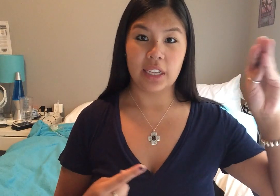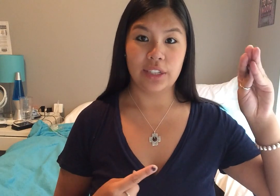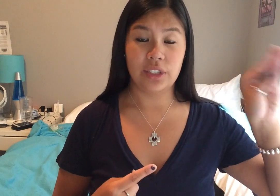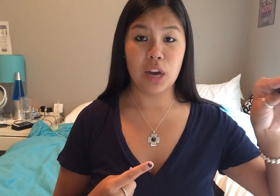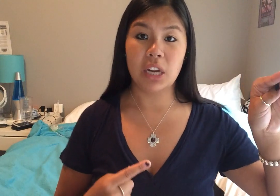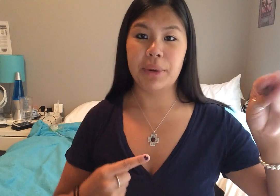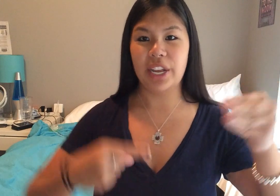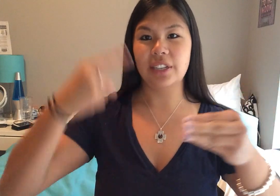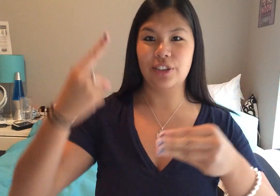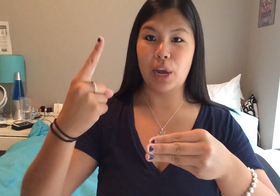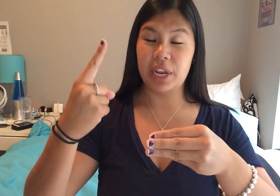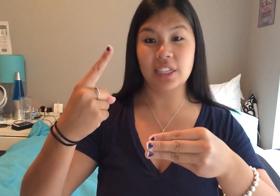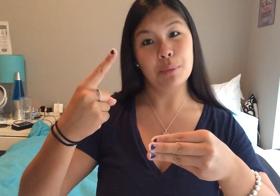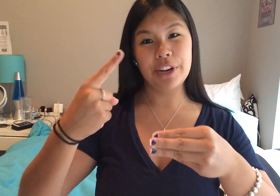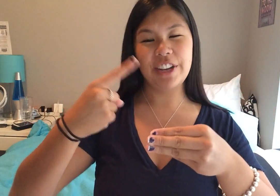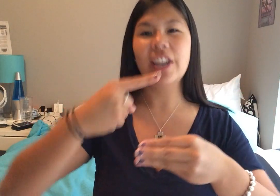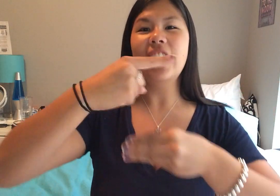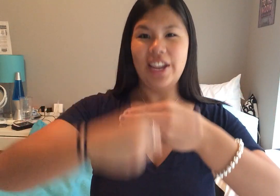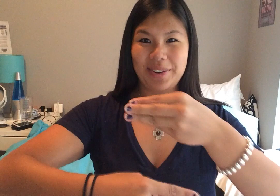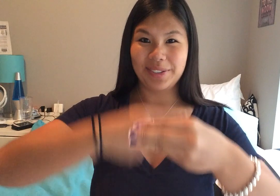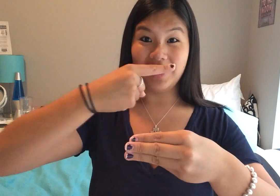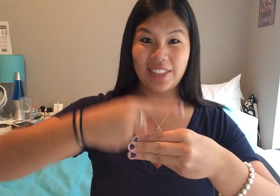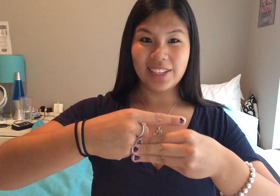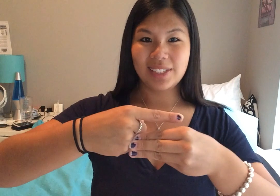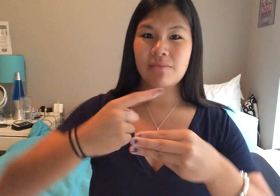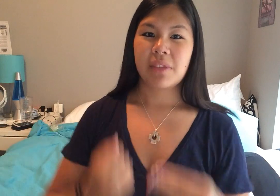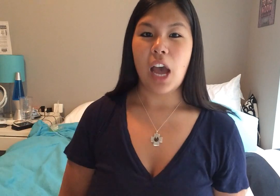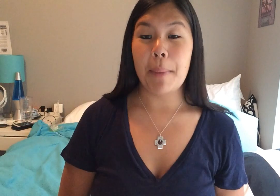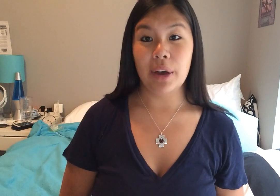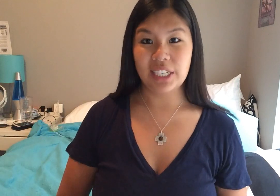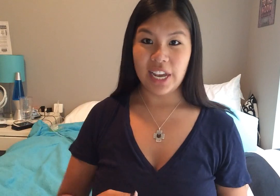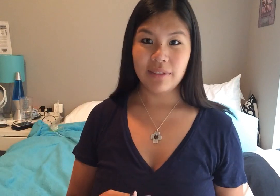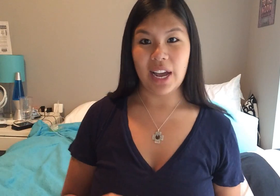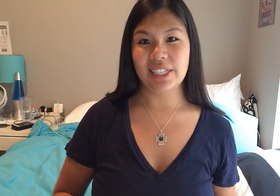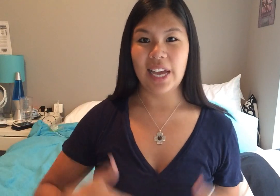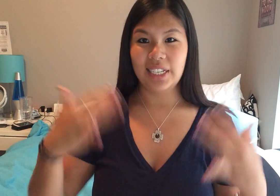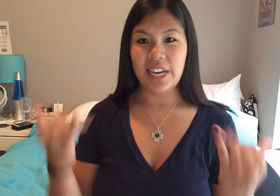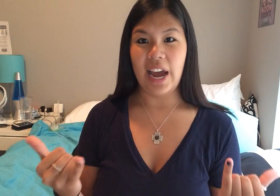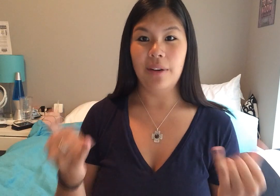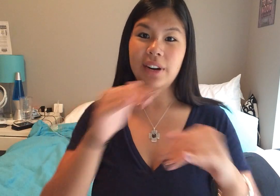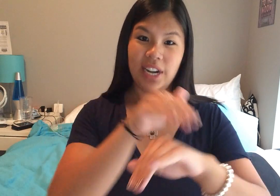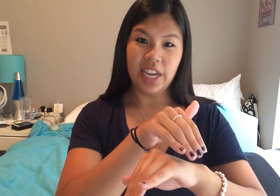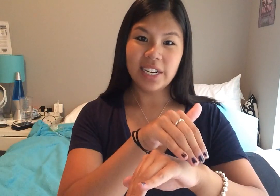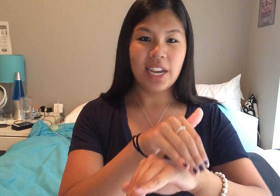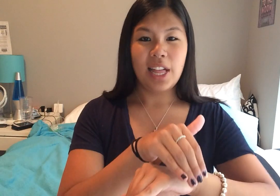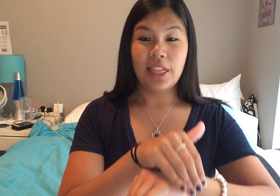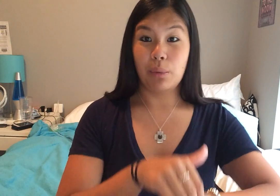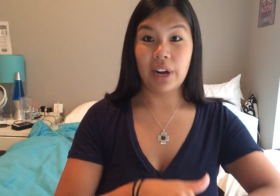a clenched non-dominant hand, and your dominant hand's a pointed finger, and goes around like this, about tonight, I signed now night, that we're